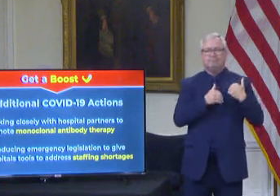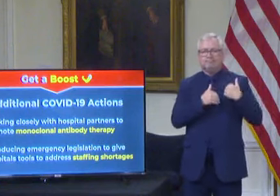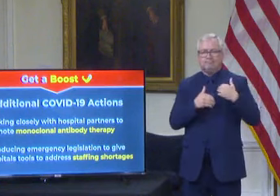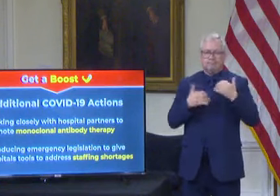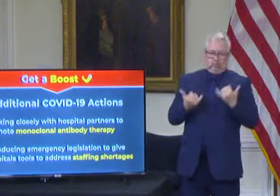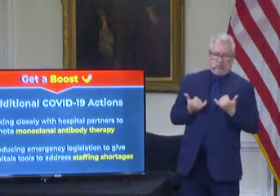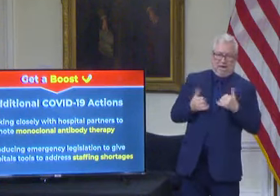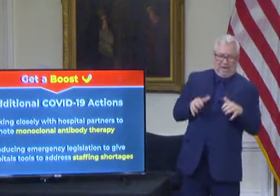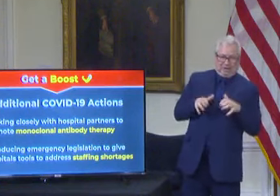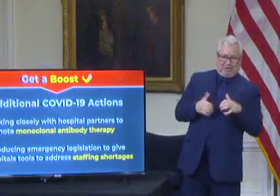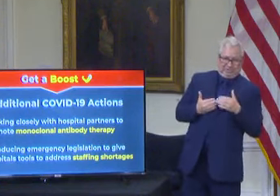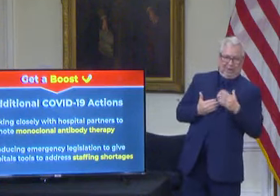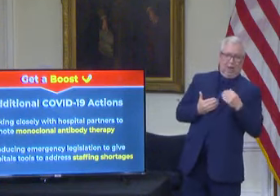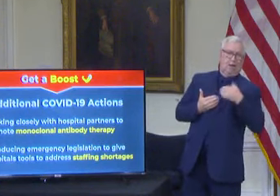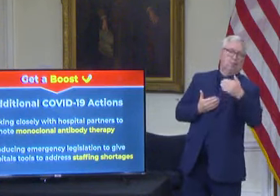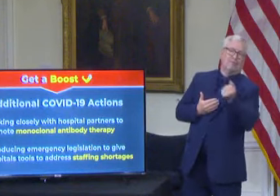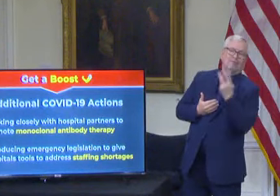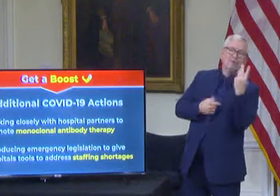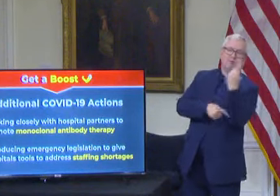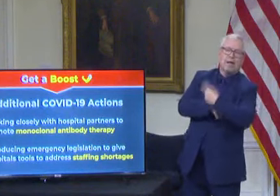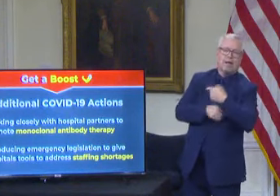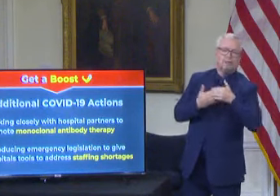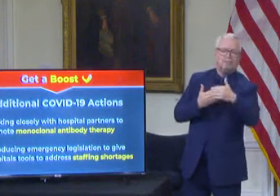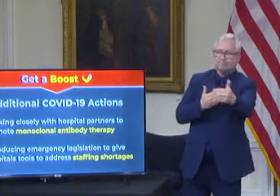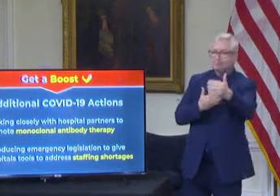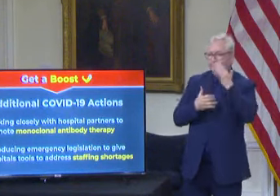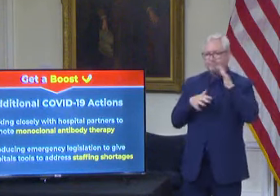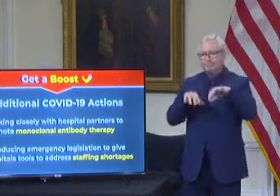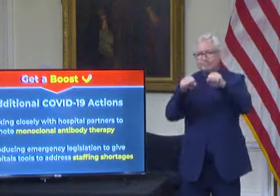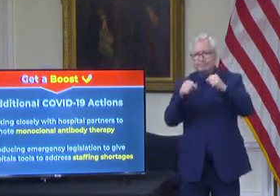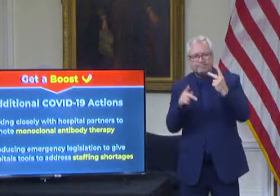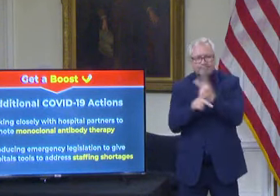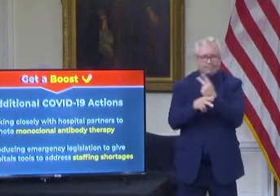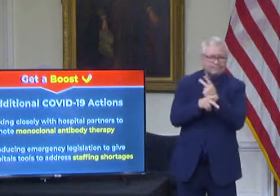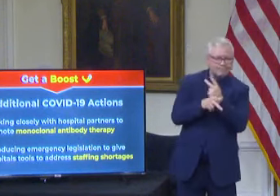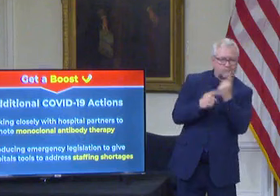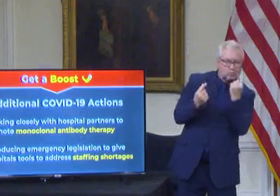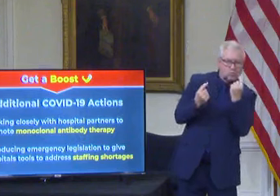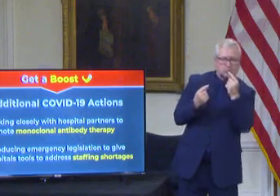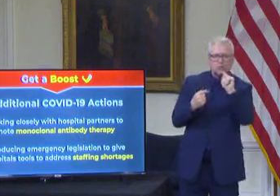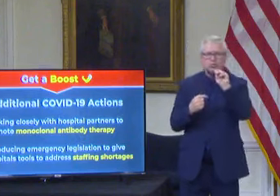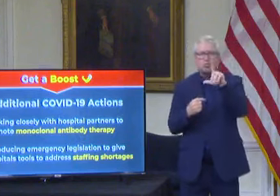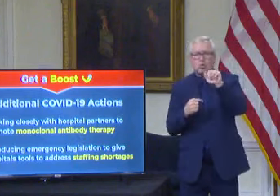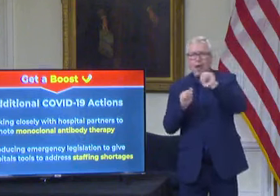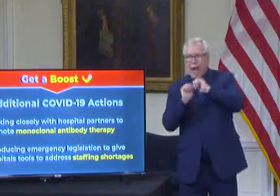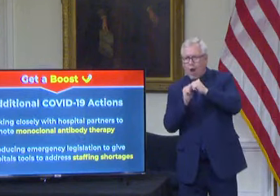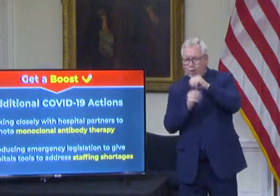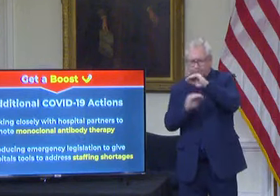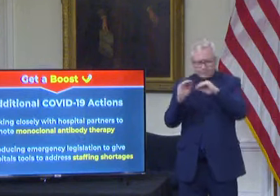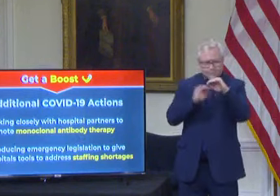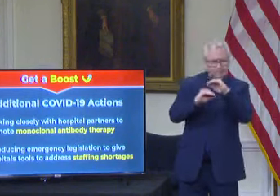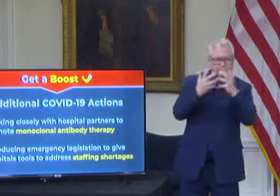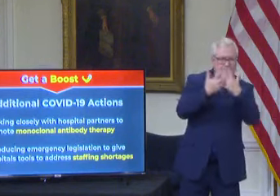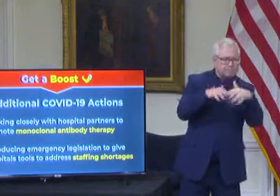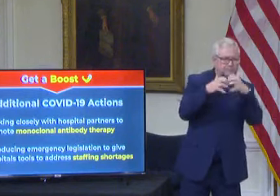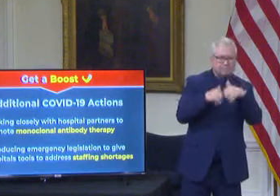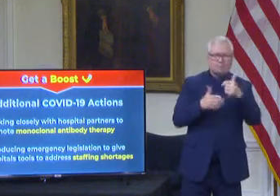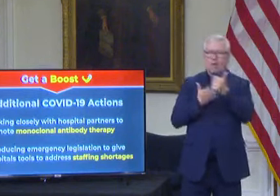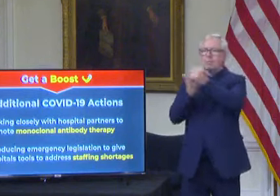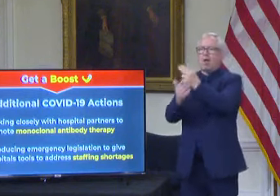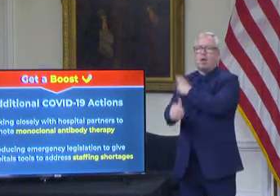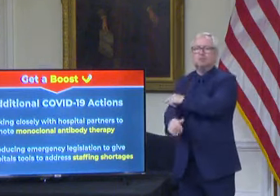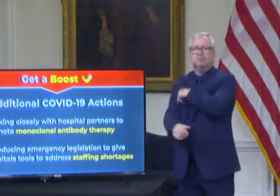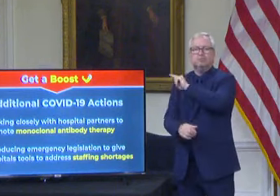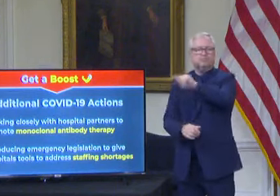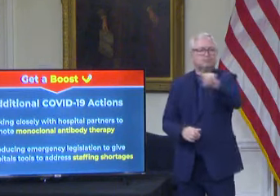days ahead as we continue to use every tool at our disposal to help Maryland hospitals to get the